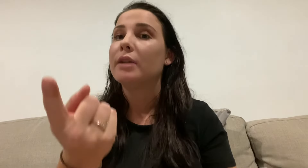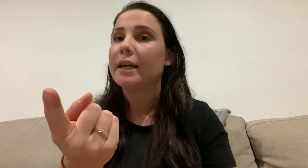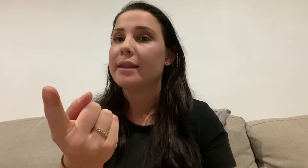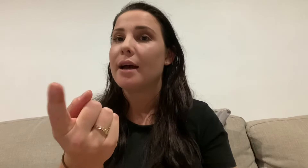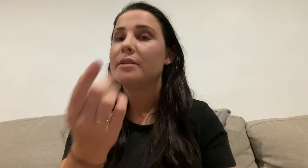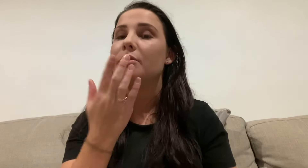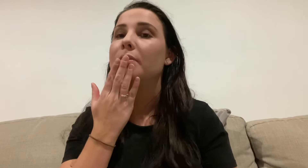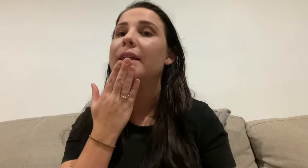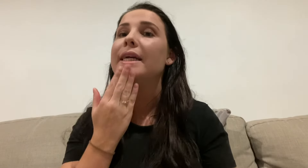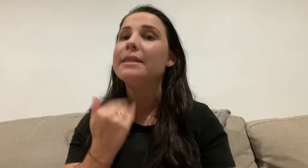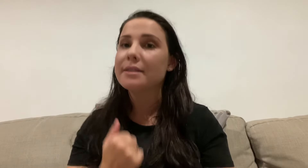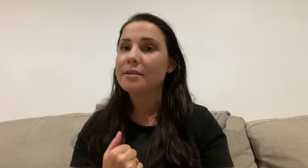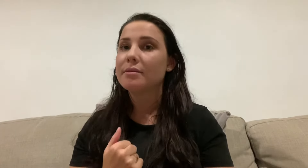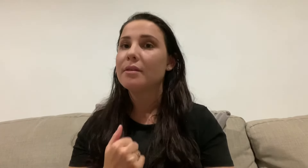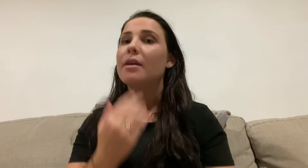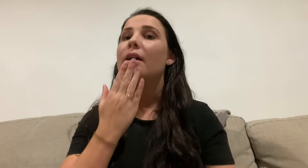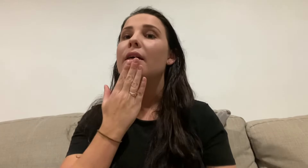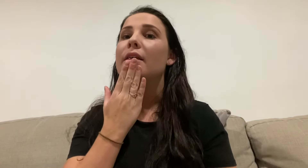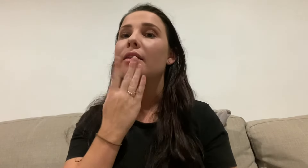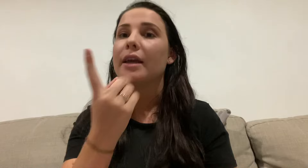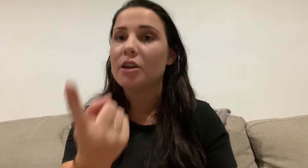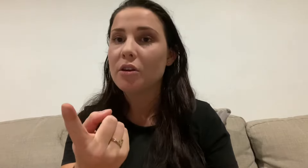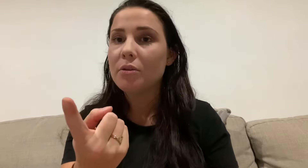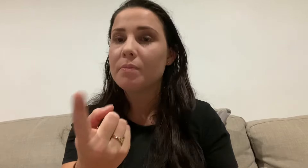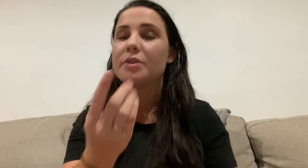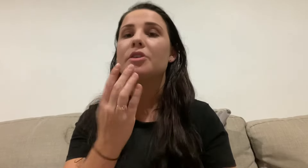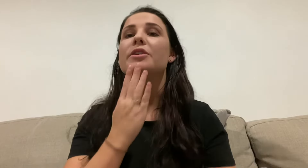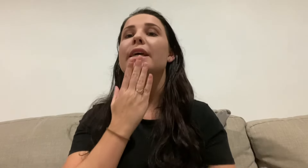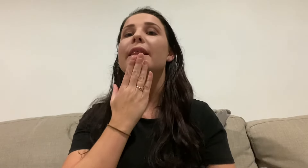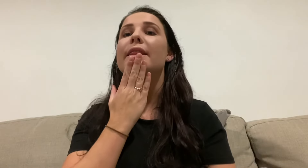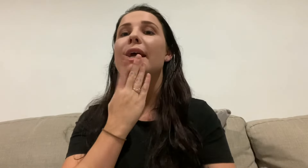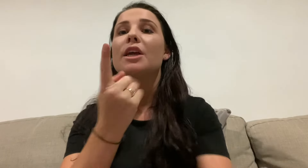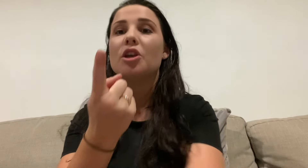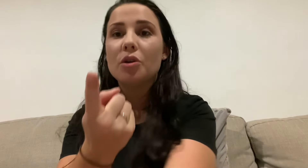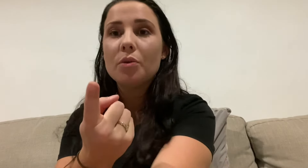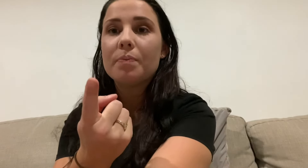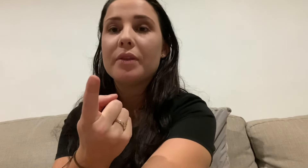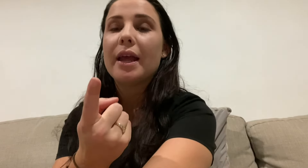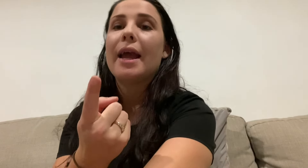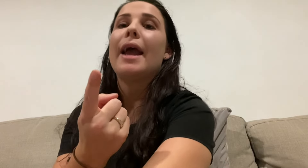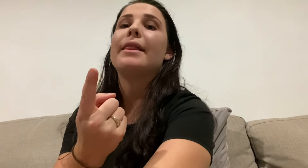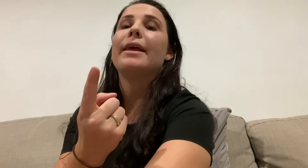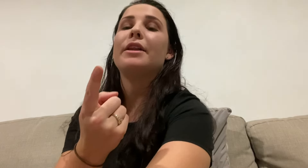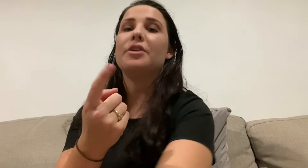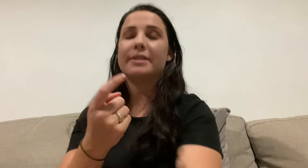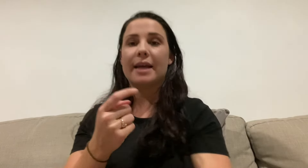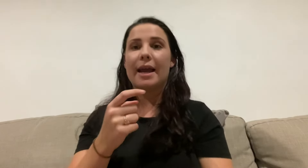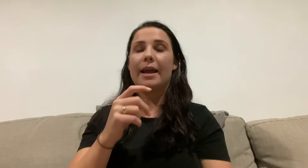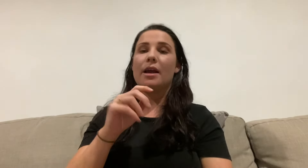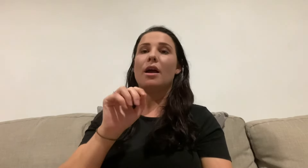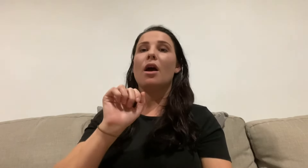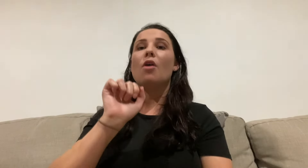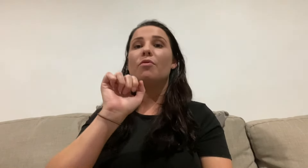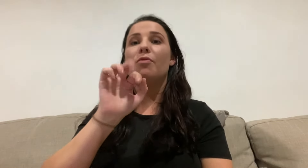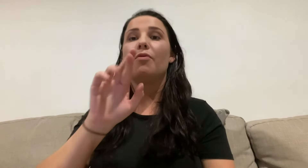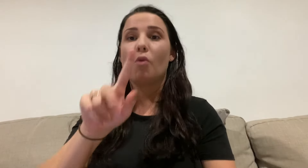like that. So please, thank you. So you'd say, thank you. And then you'd say for,